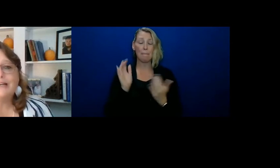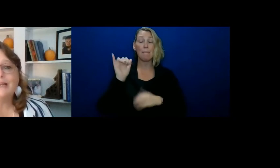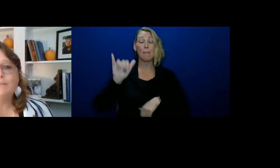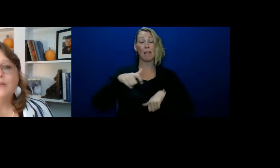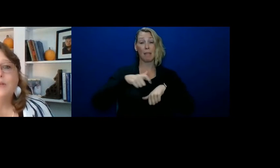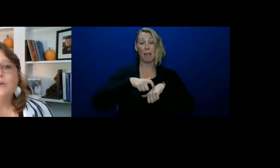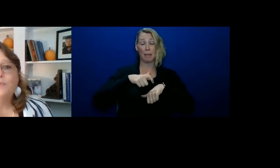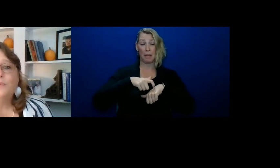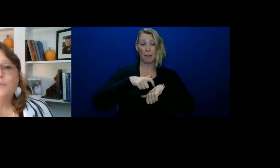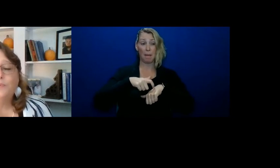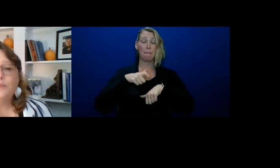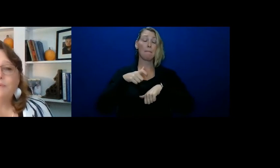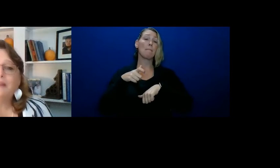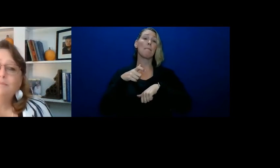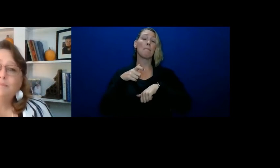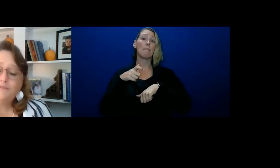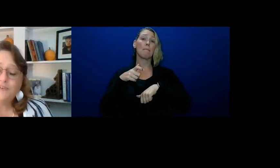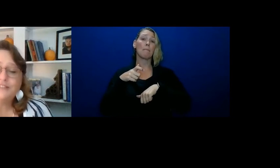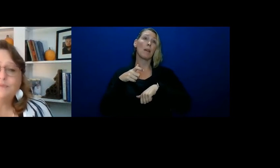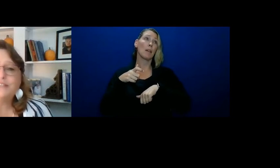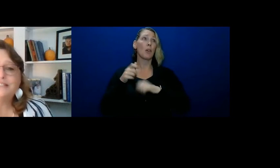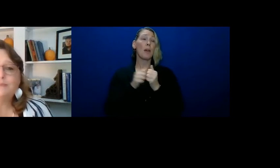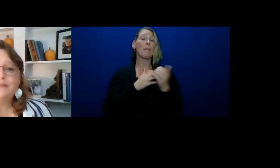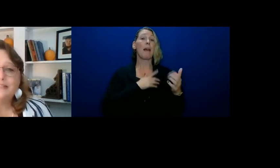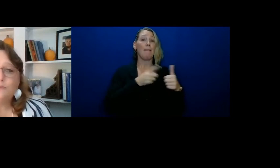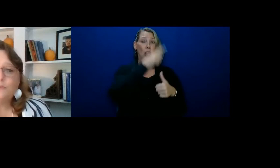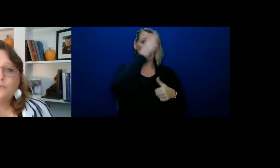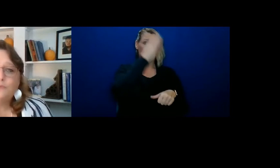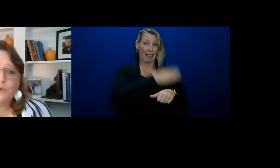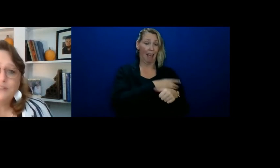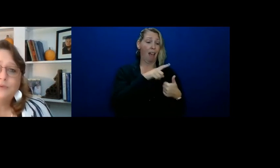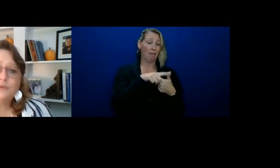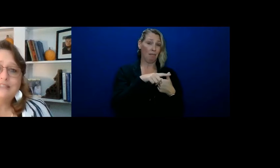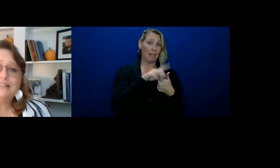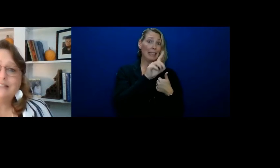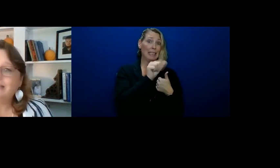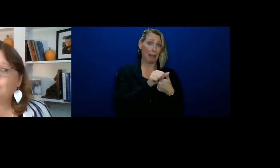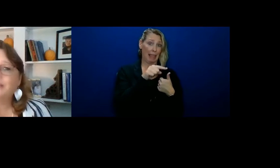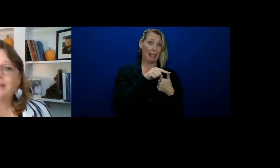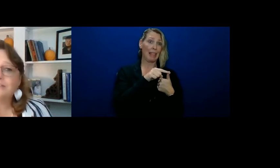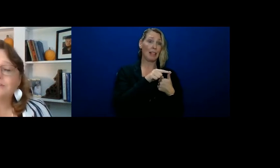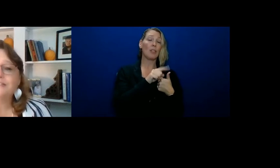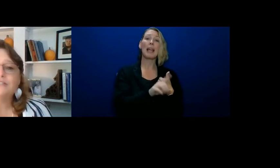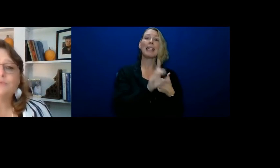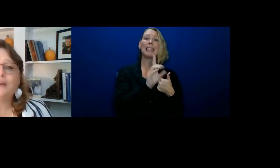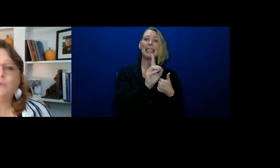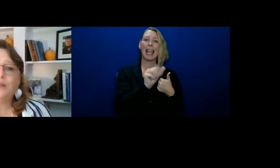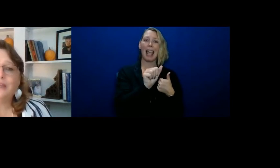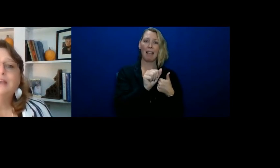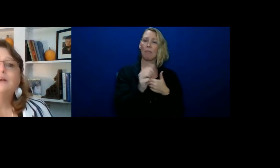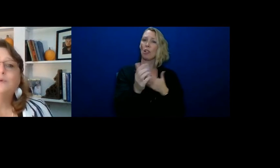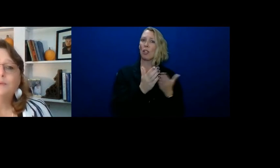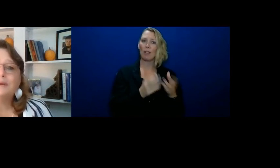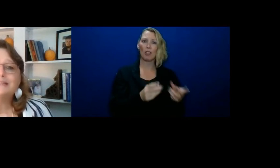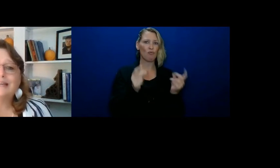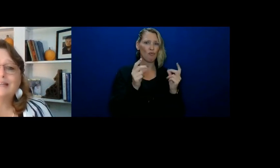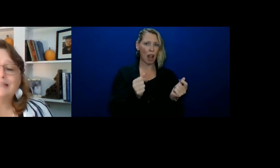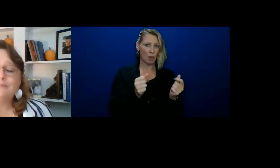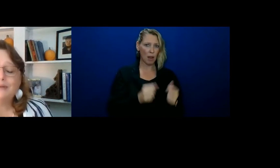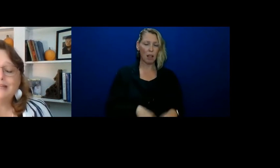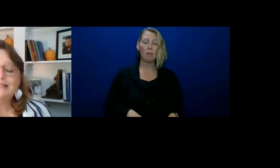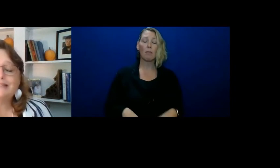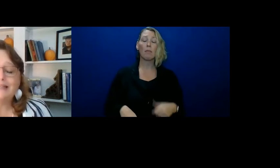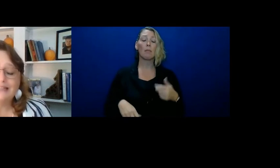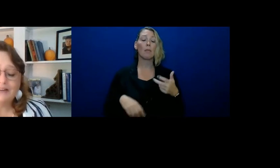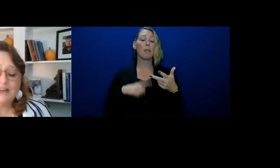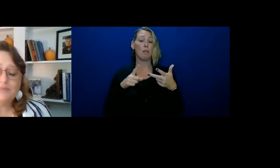point in time, with my first son with a disability, once we went to DDA, we got services right away. When my second,